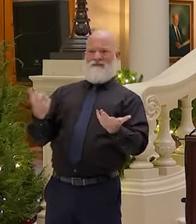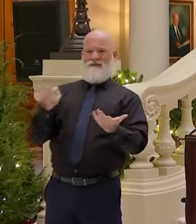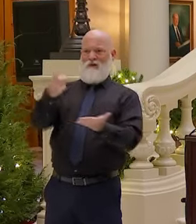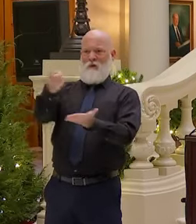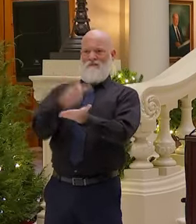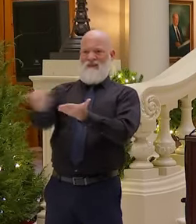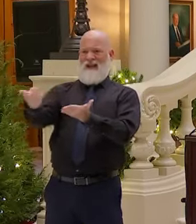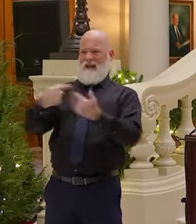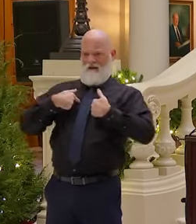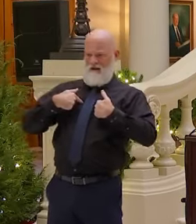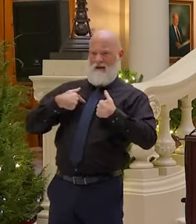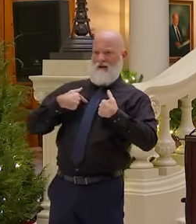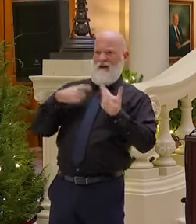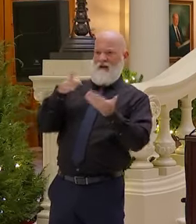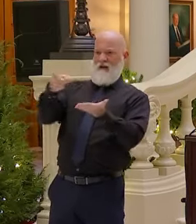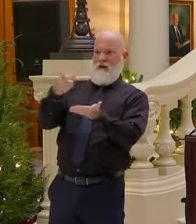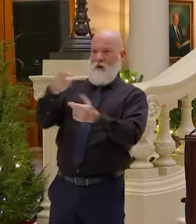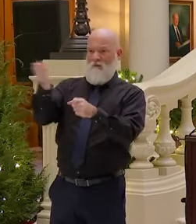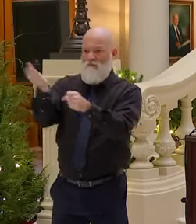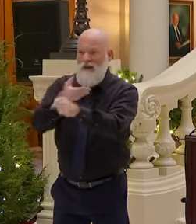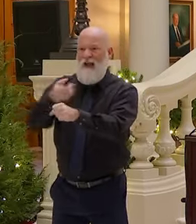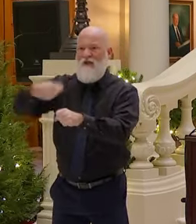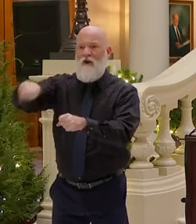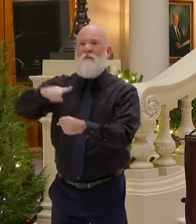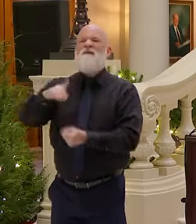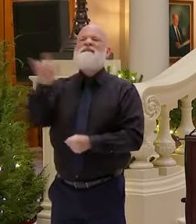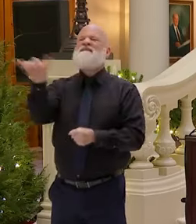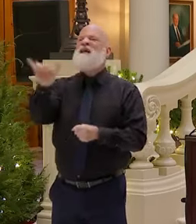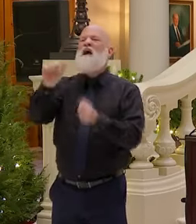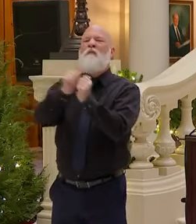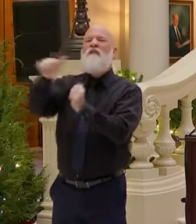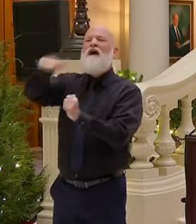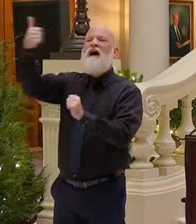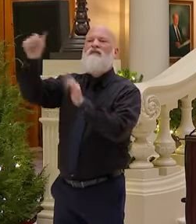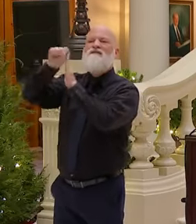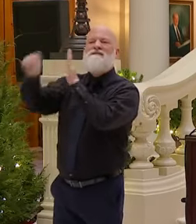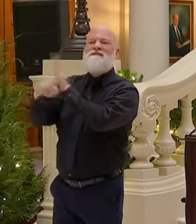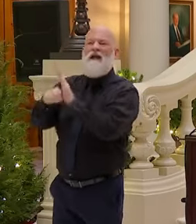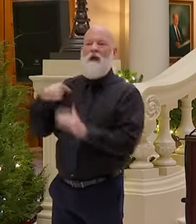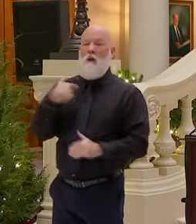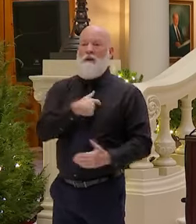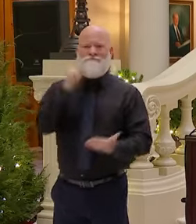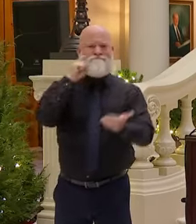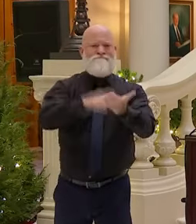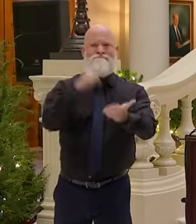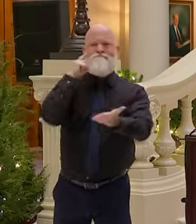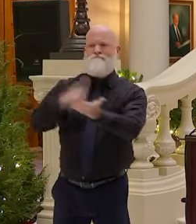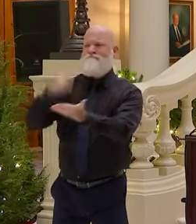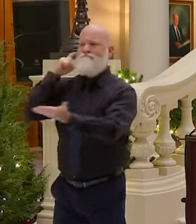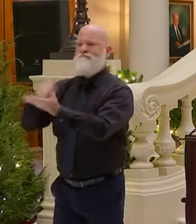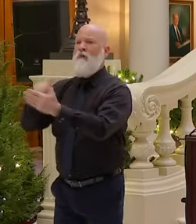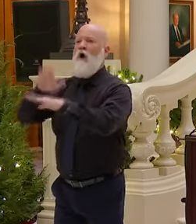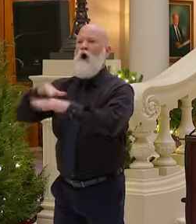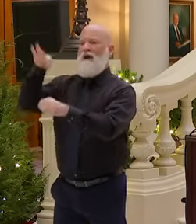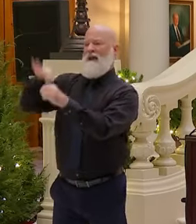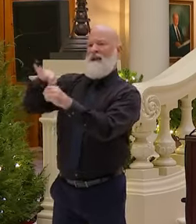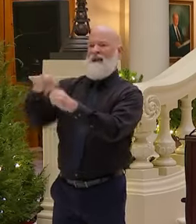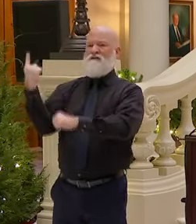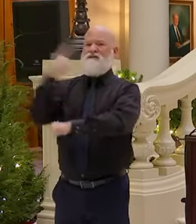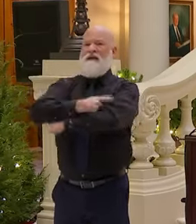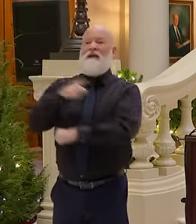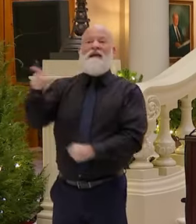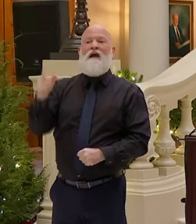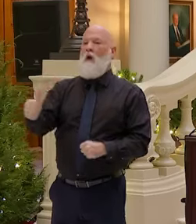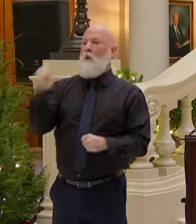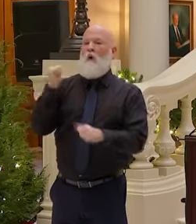And this is one of those where they've continually failed their voters. We saw the issues in Spalding County on election day. They didn't follow procedures properly. They didn't do it earlier. They